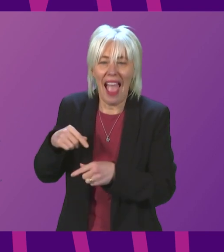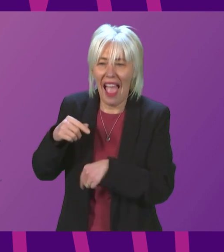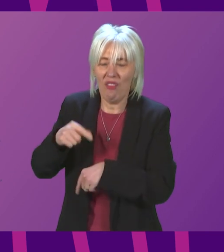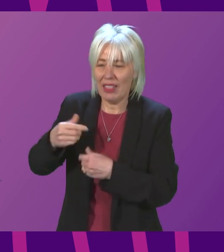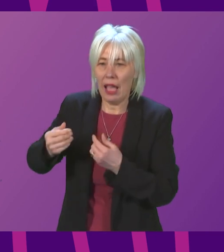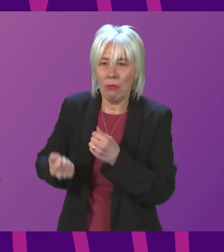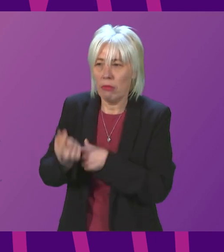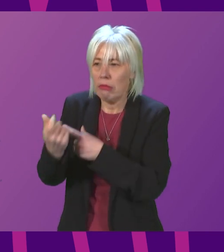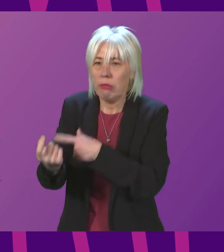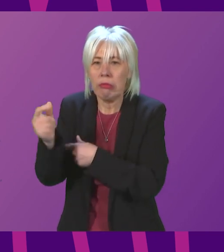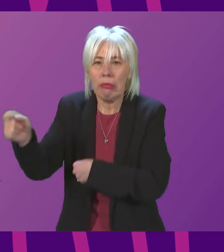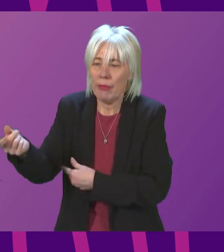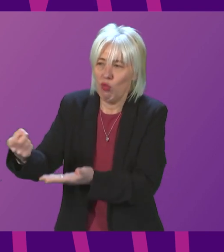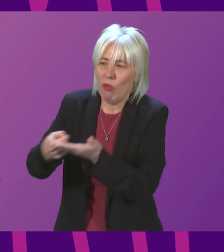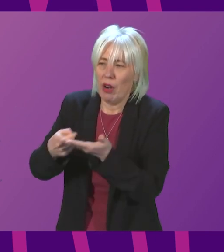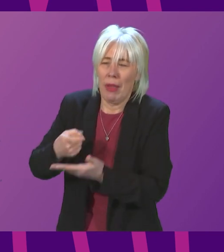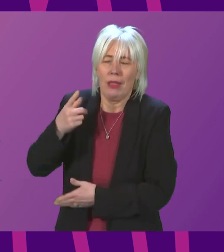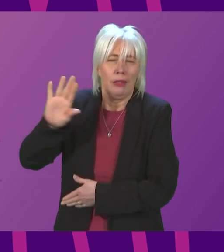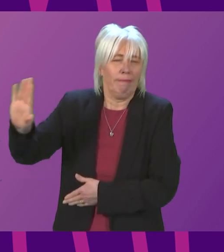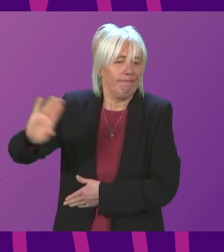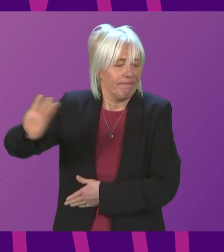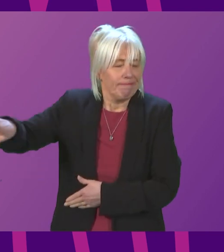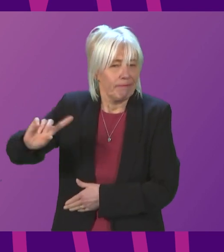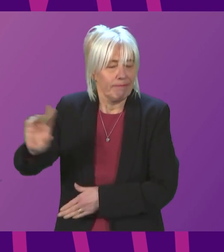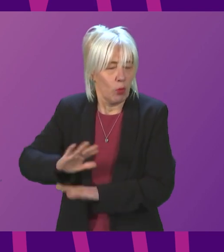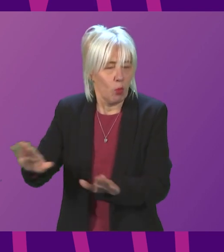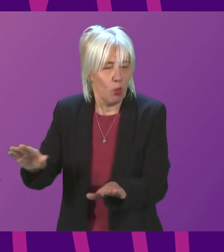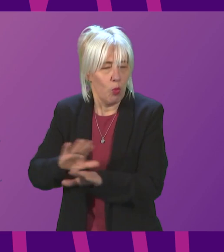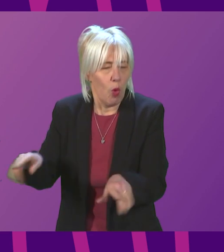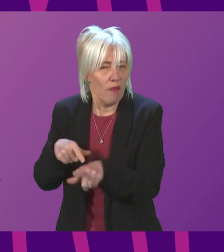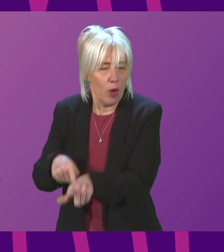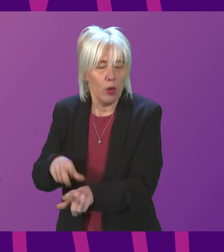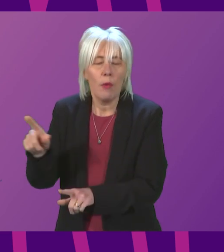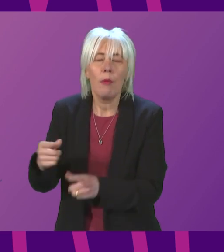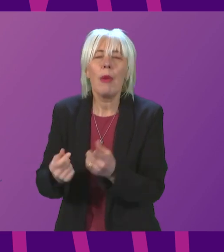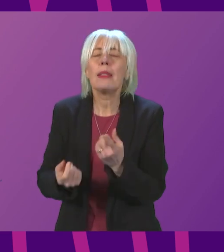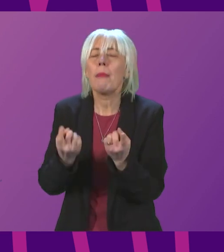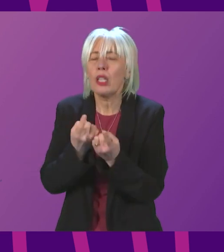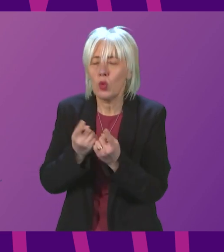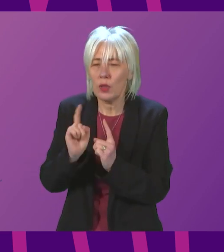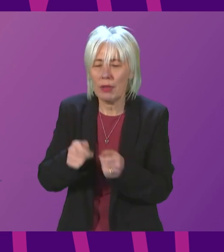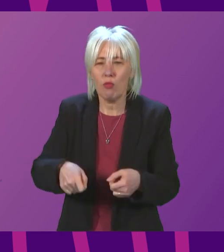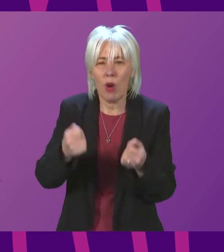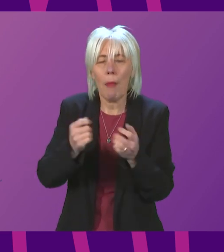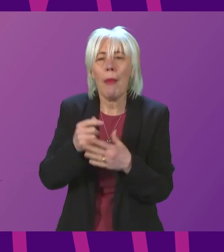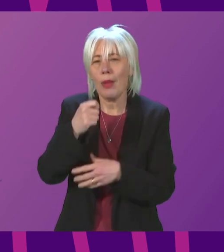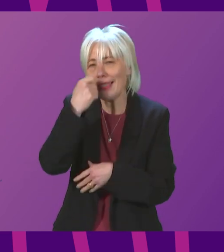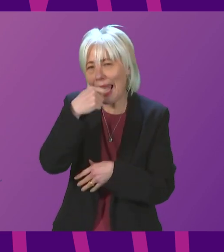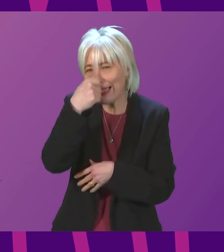by the Scottish Conservatives. On the issues that were raised in detail, firstly, on testing.